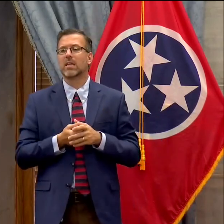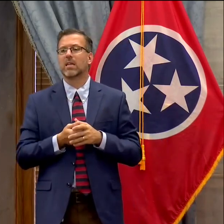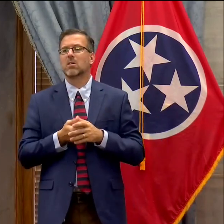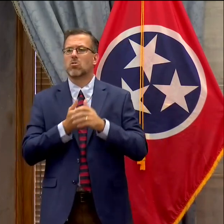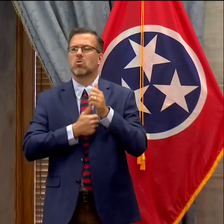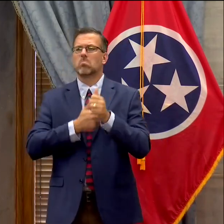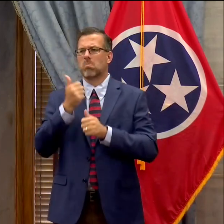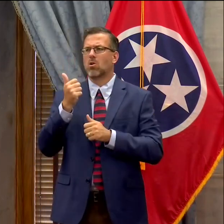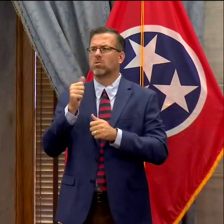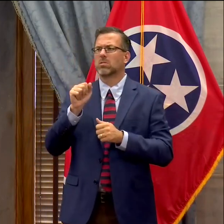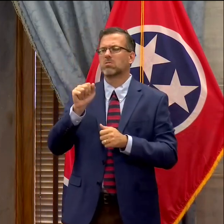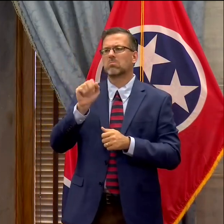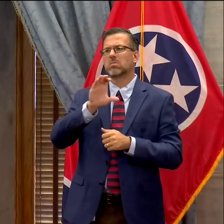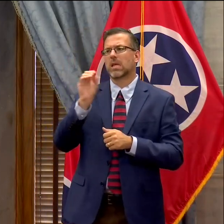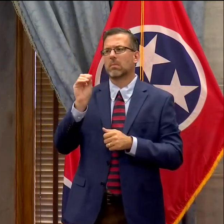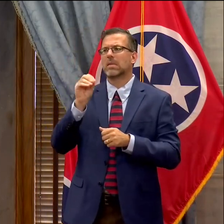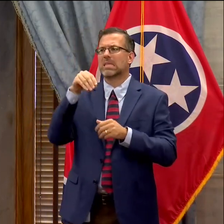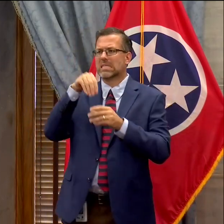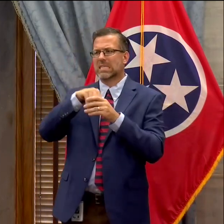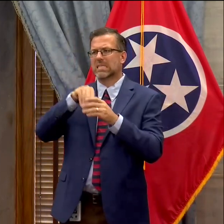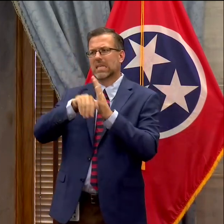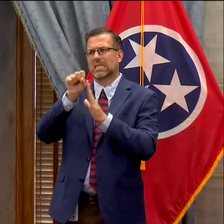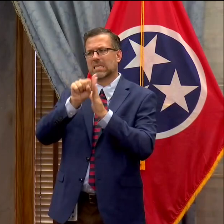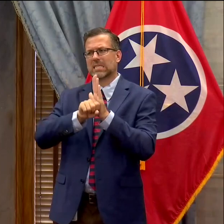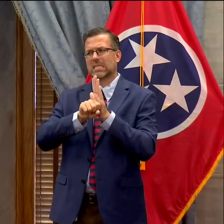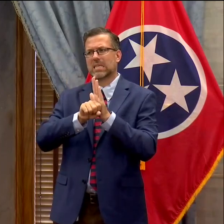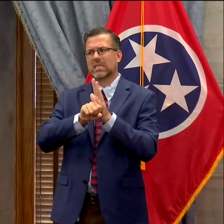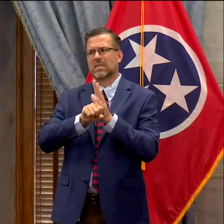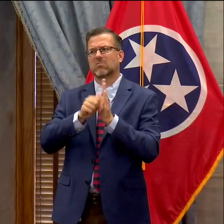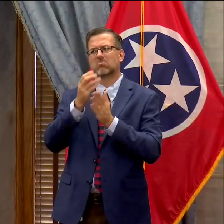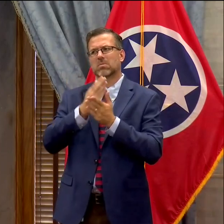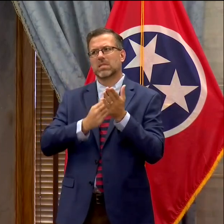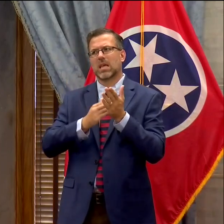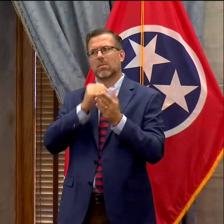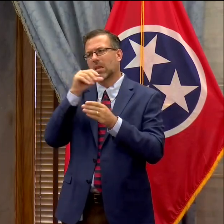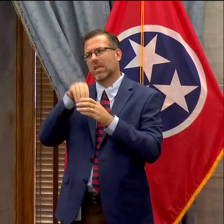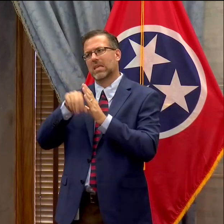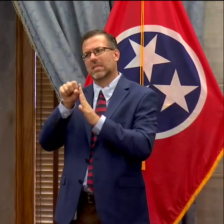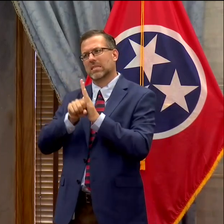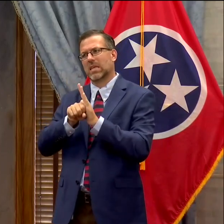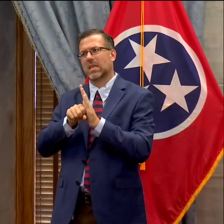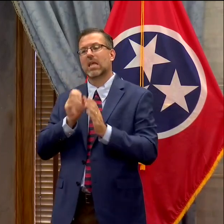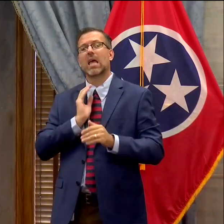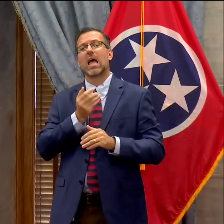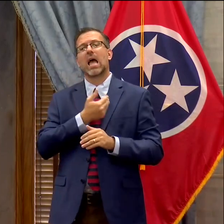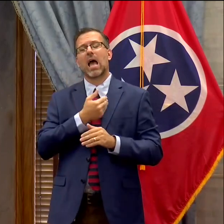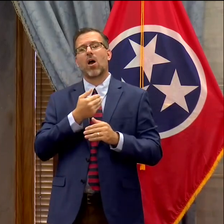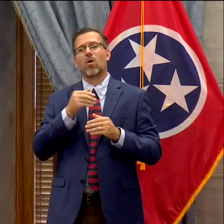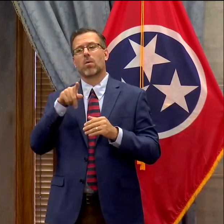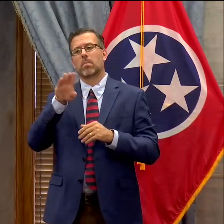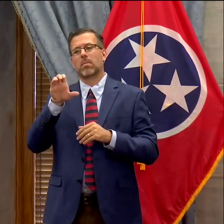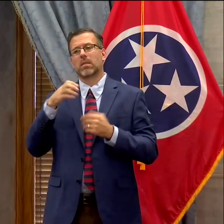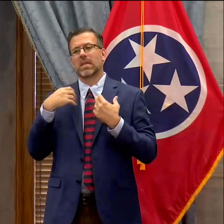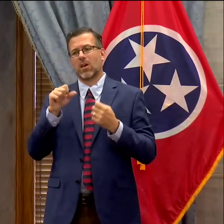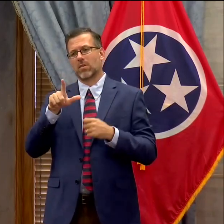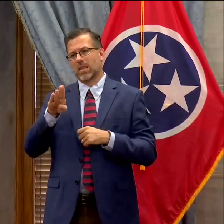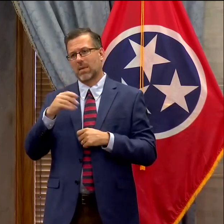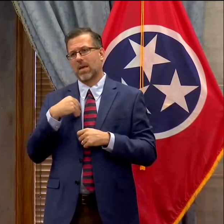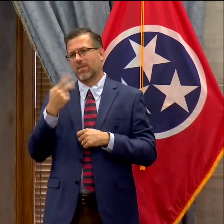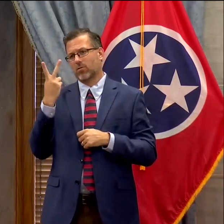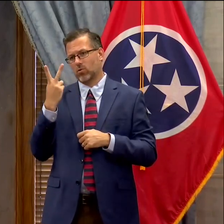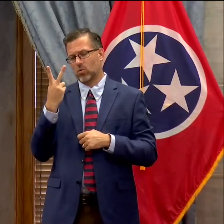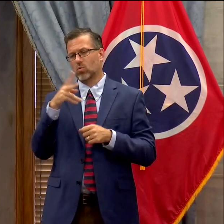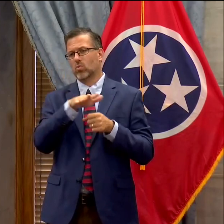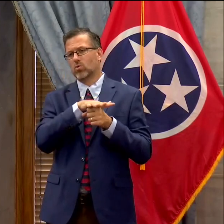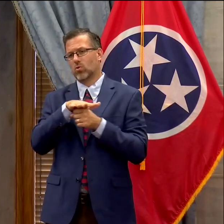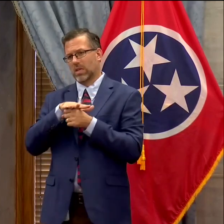in the state. There are a few out of state. Uh then our state public health lab has two locations uh and then there are at least two large